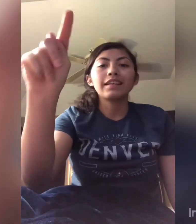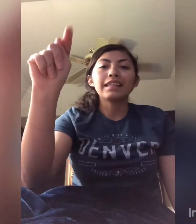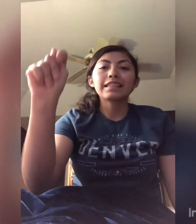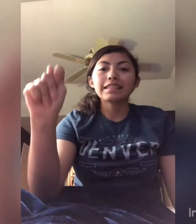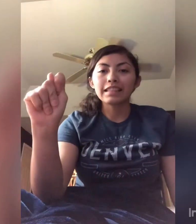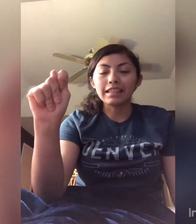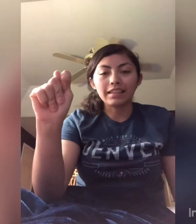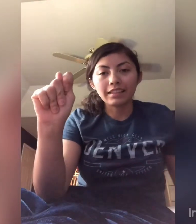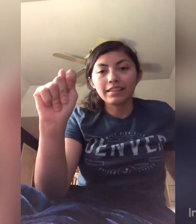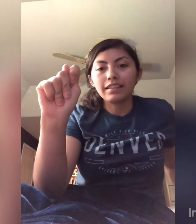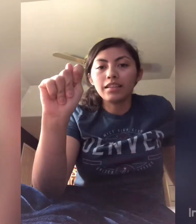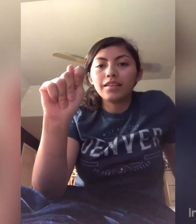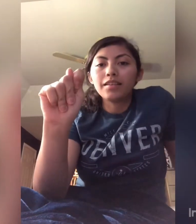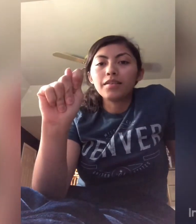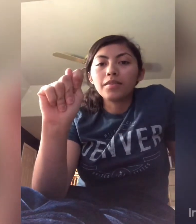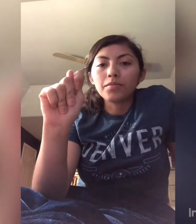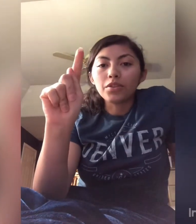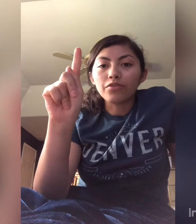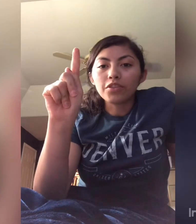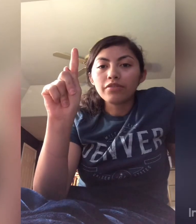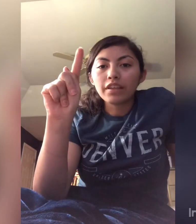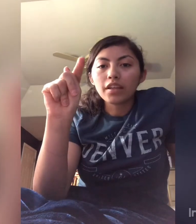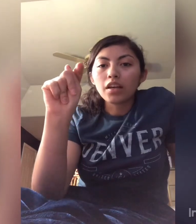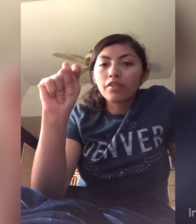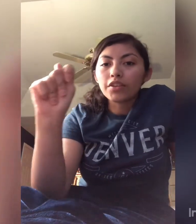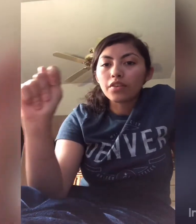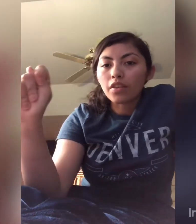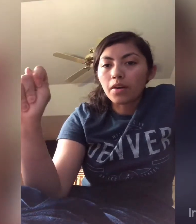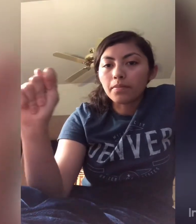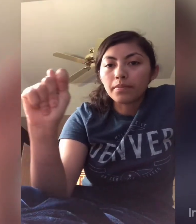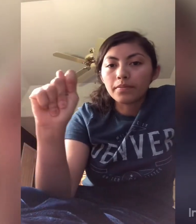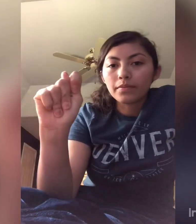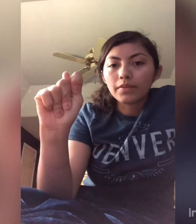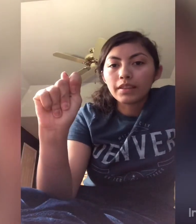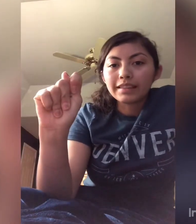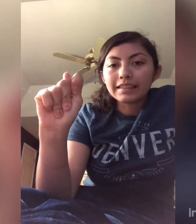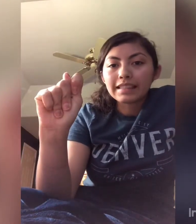T. Put your first finger over your thumb. T.